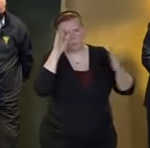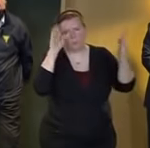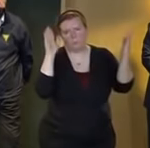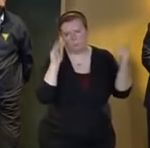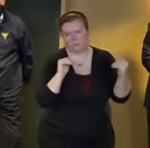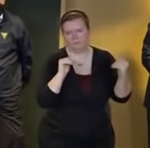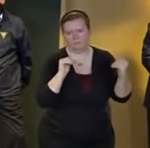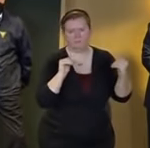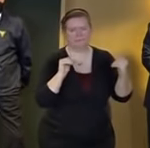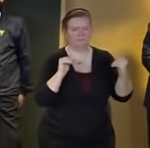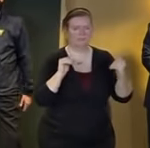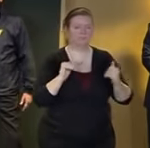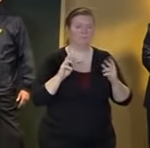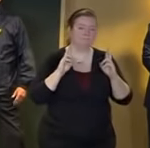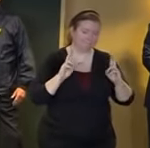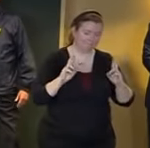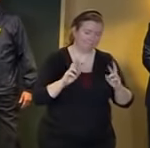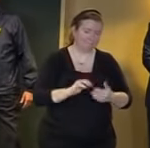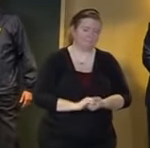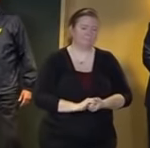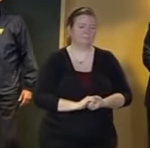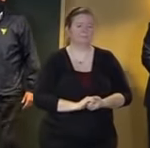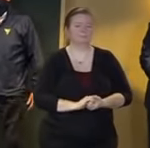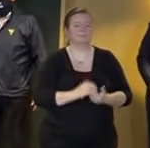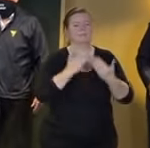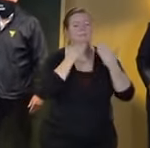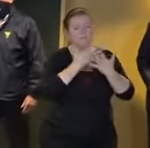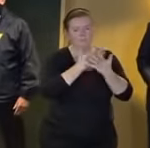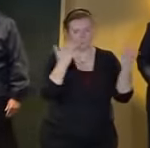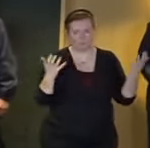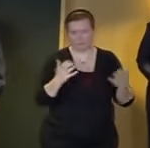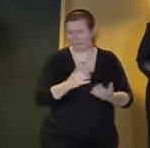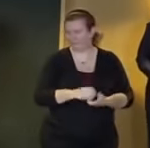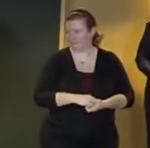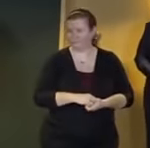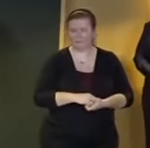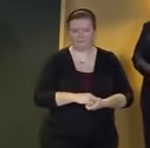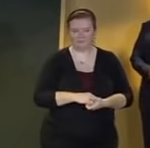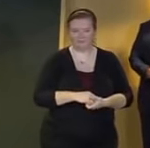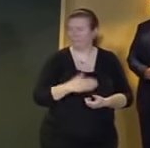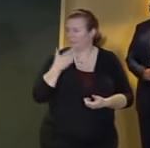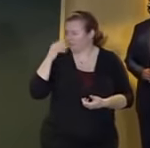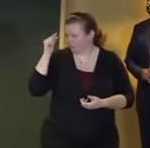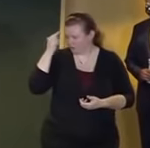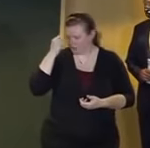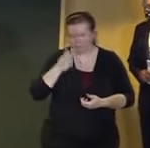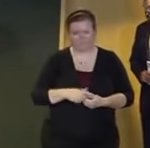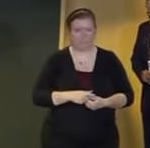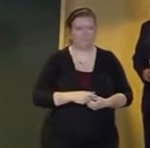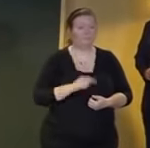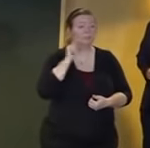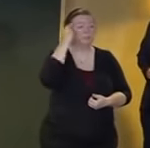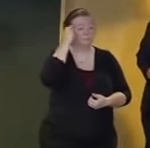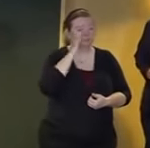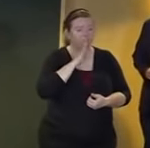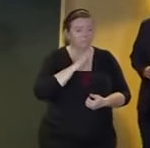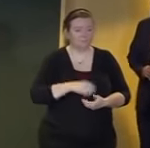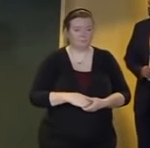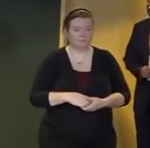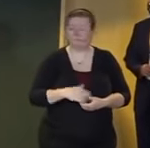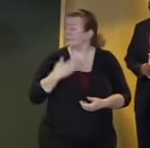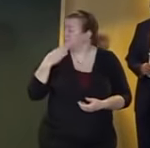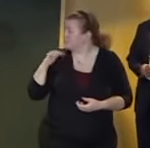and as we continue to dry out so thank you very very much thank you governor joe thanks joe thank you and again